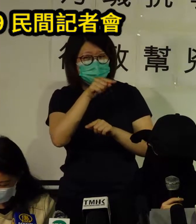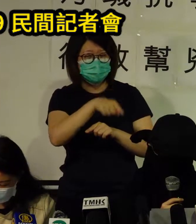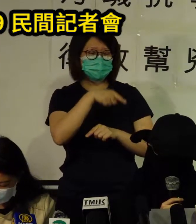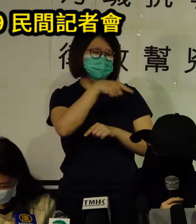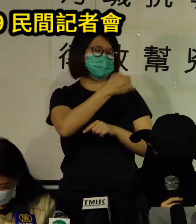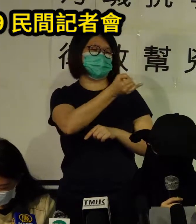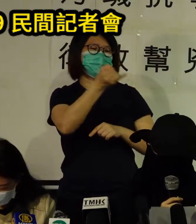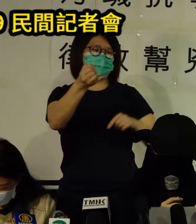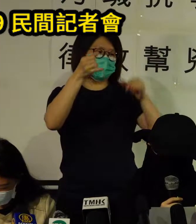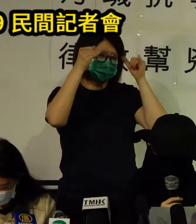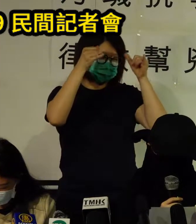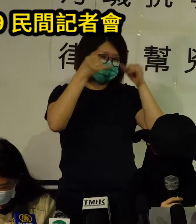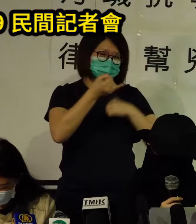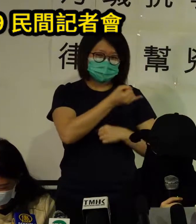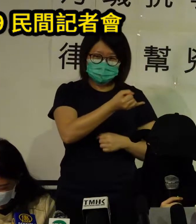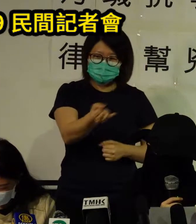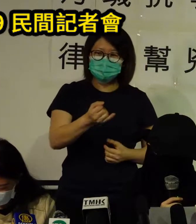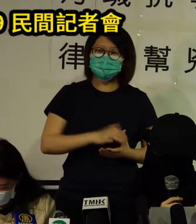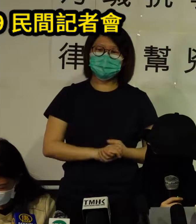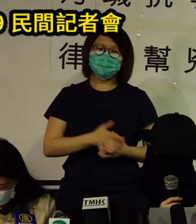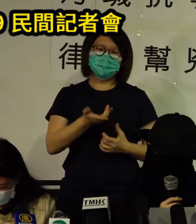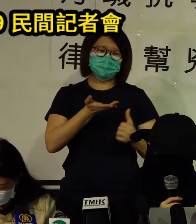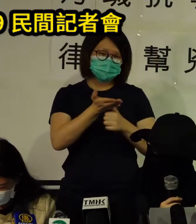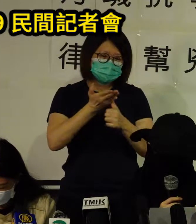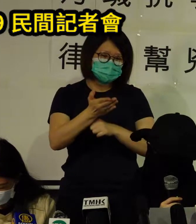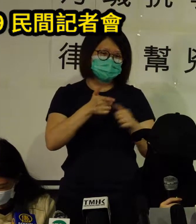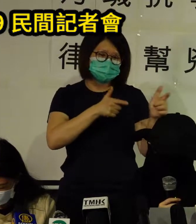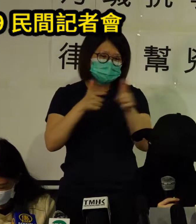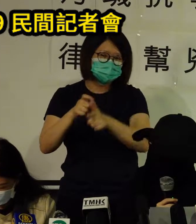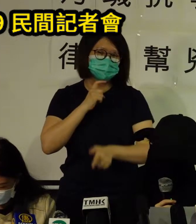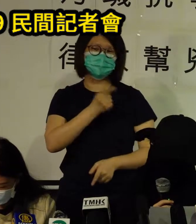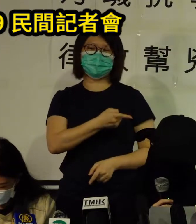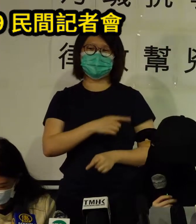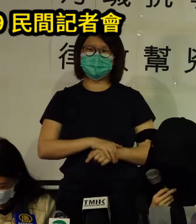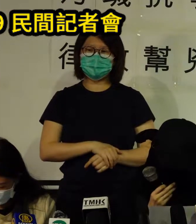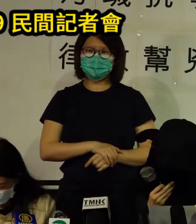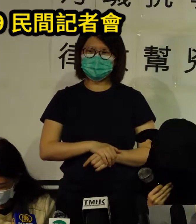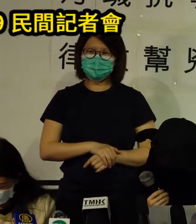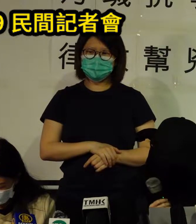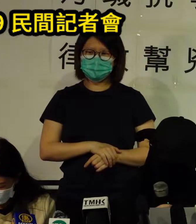powers to criminalize the exercise of guaranteed human rights